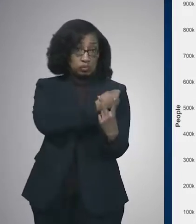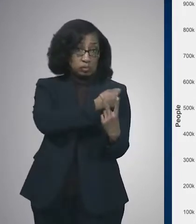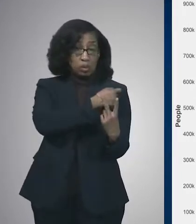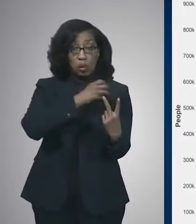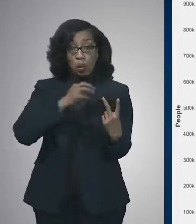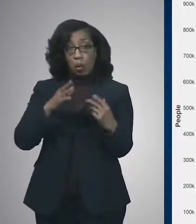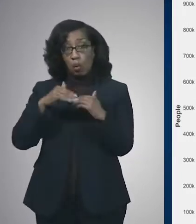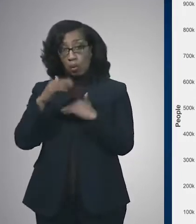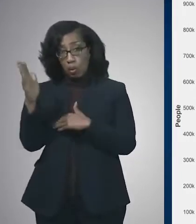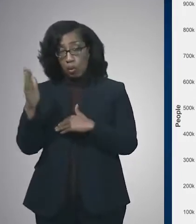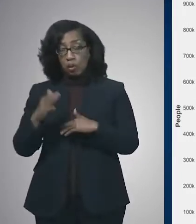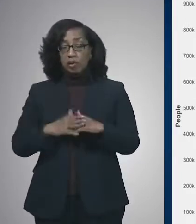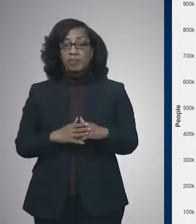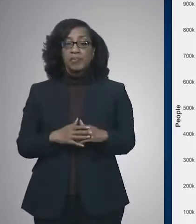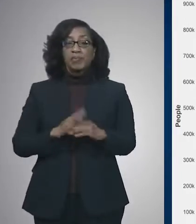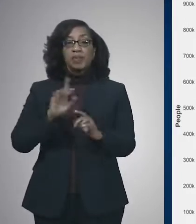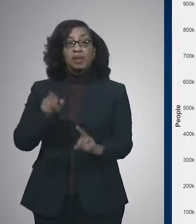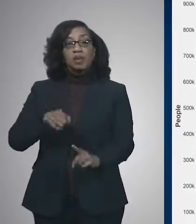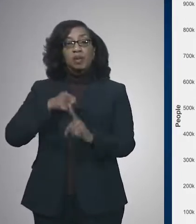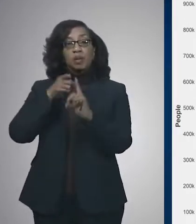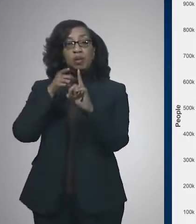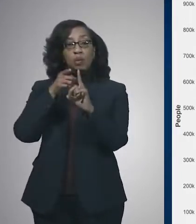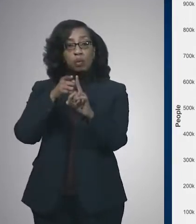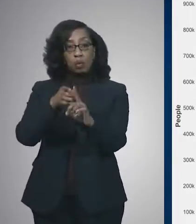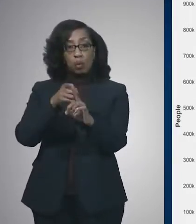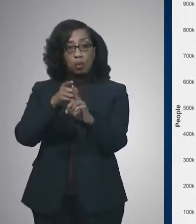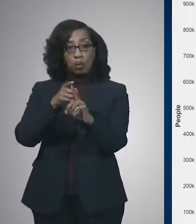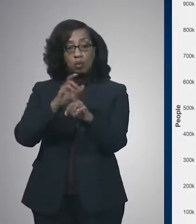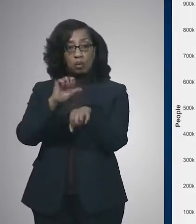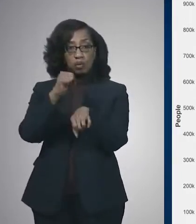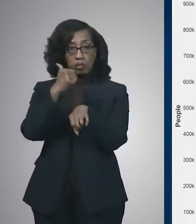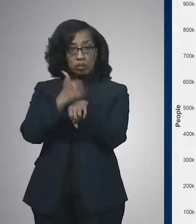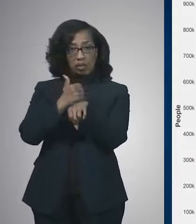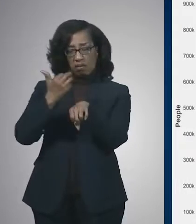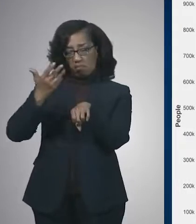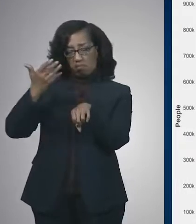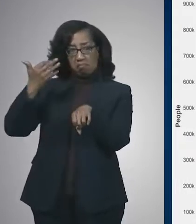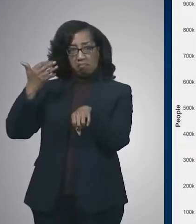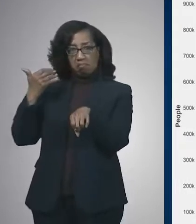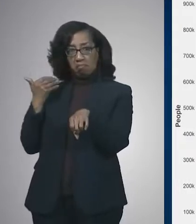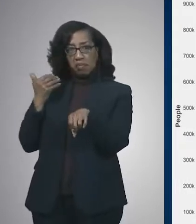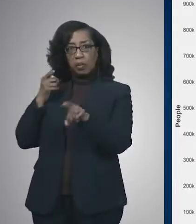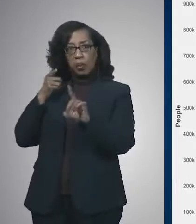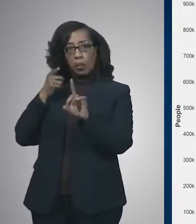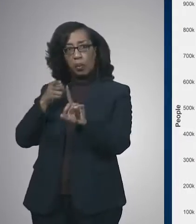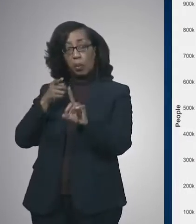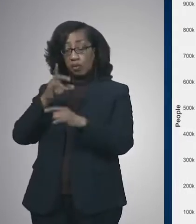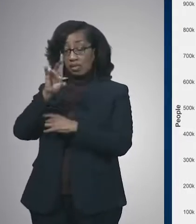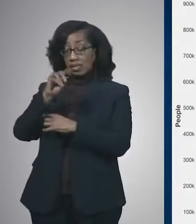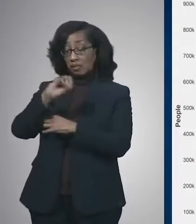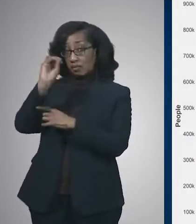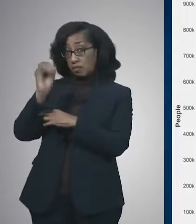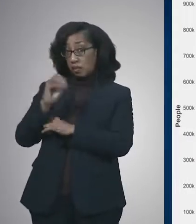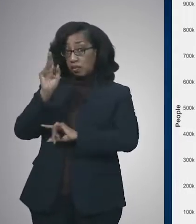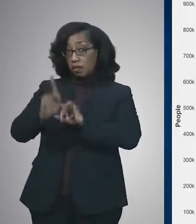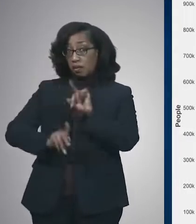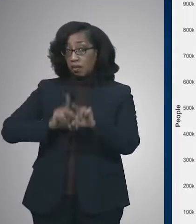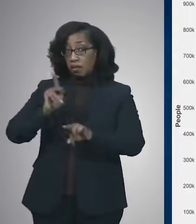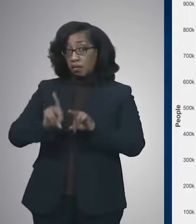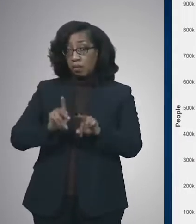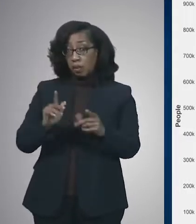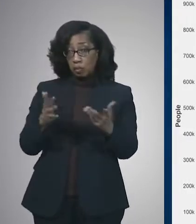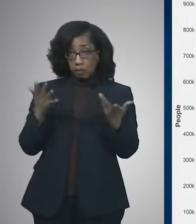or more. The goal that we set at the beginning of vaccinations was to have at least 70% of the population